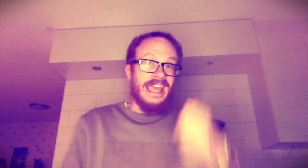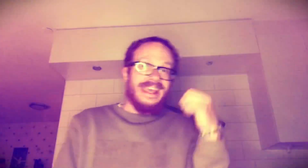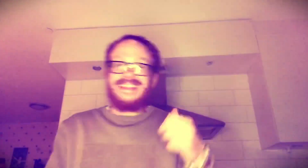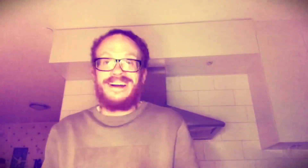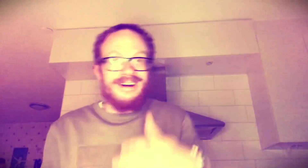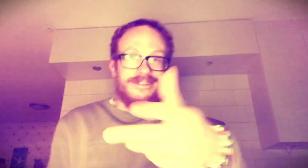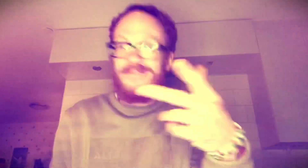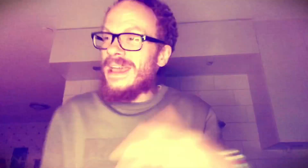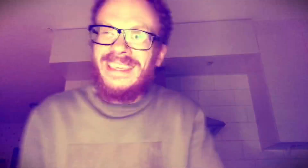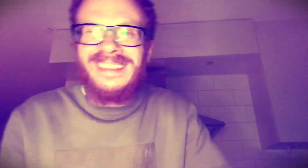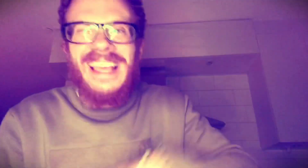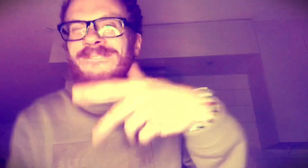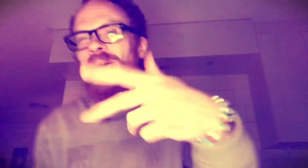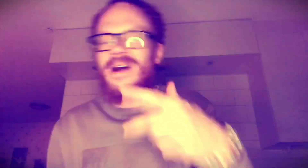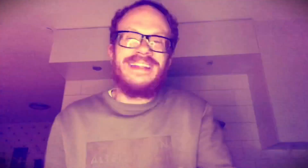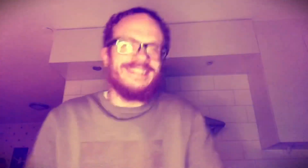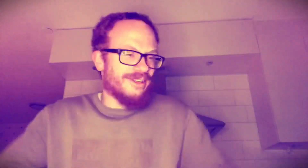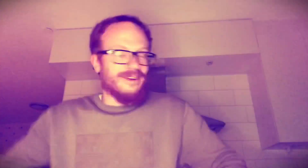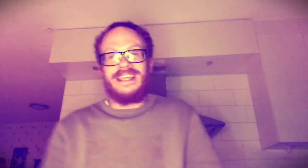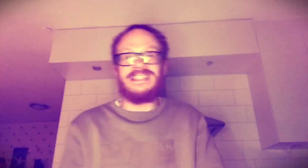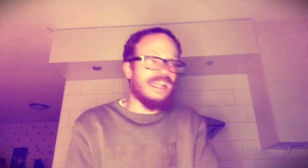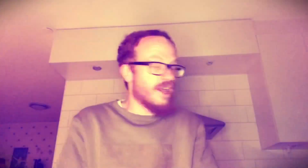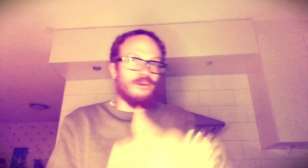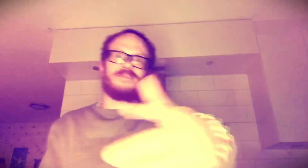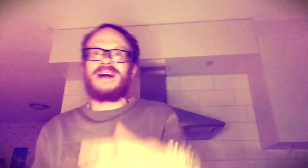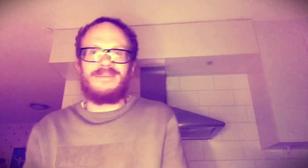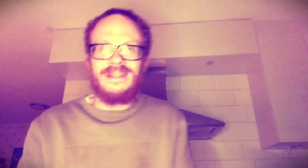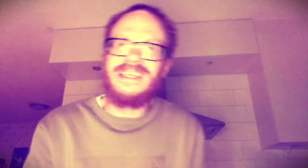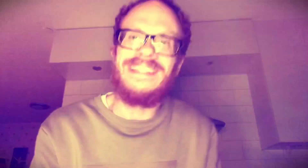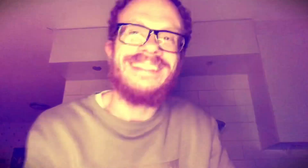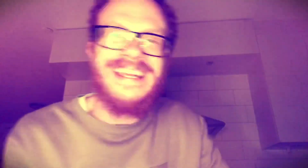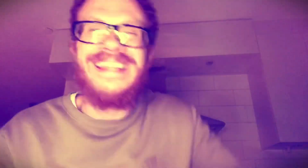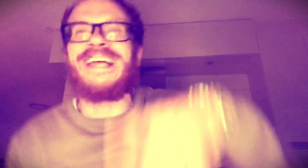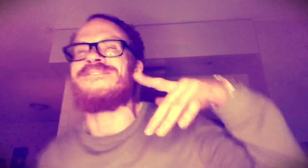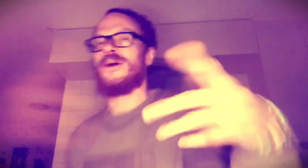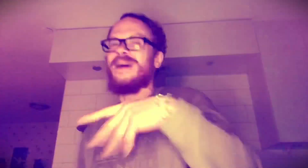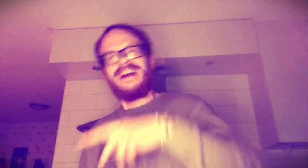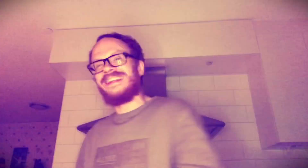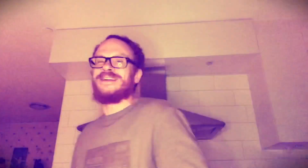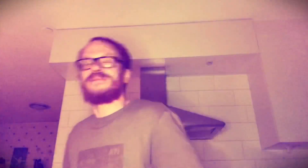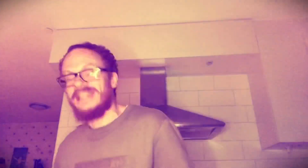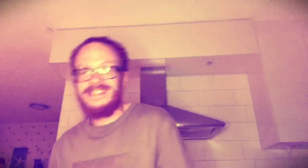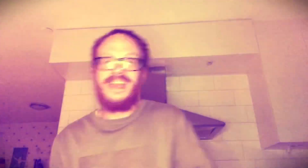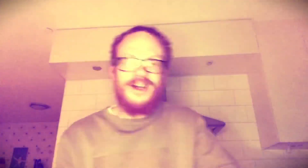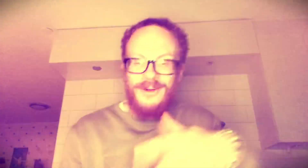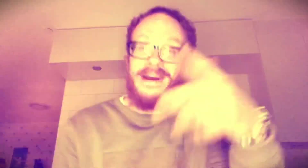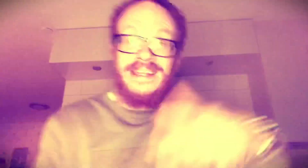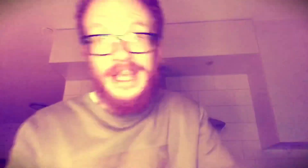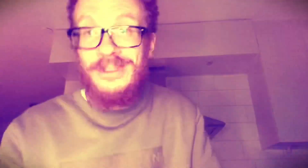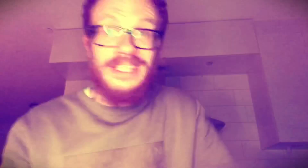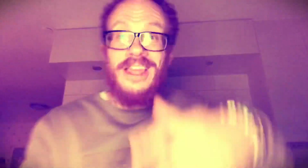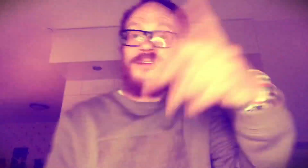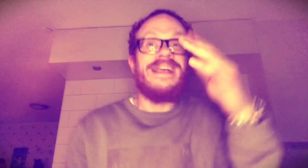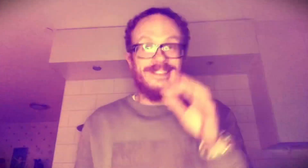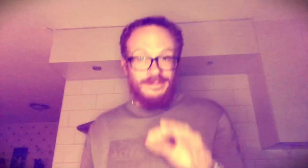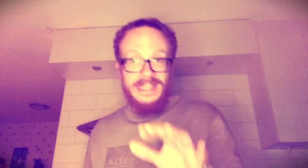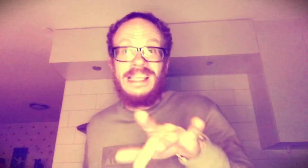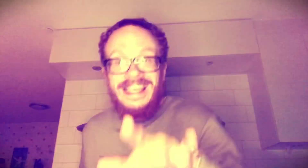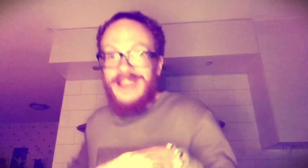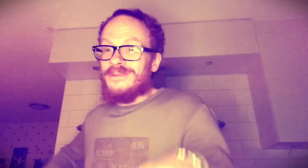In the oven, bakin' like 400 degrees Ayo, it's poppin', get a CD like 400 apiece On my nip, shit, rest in peace Carry